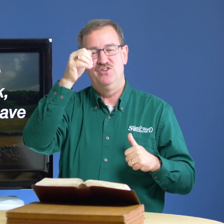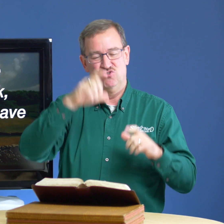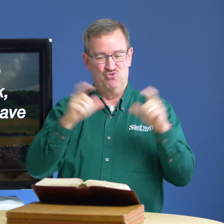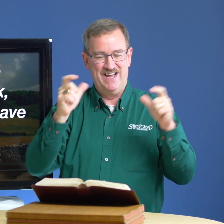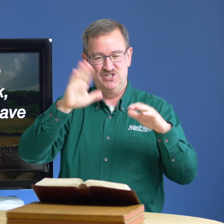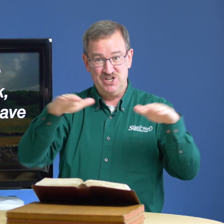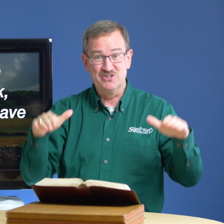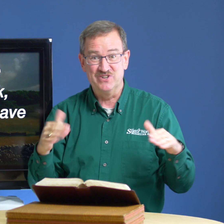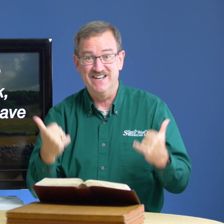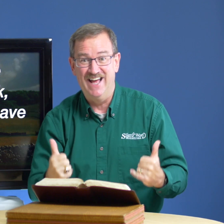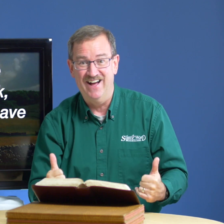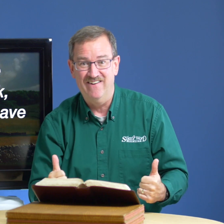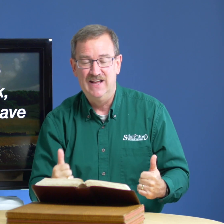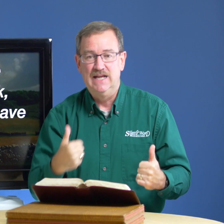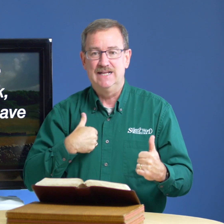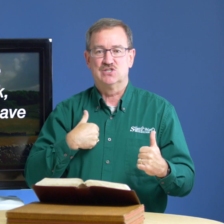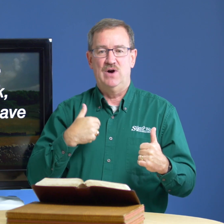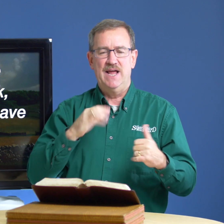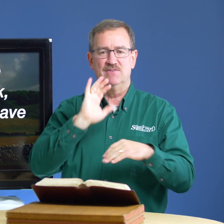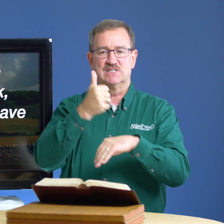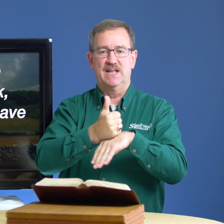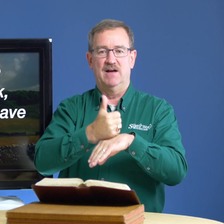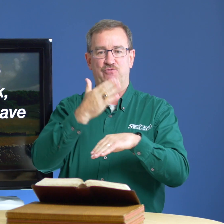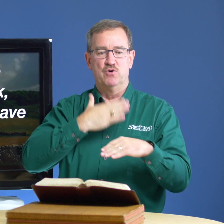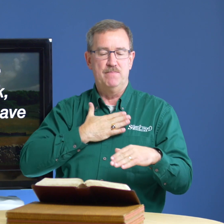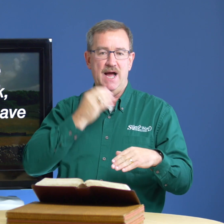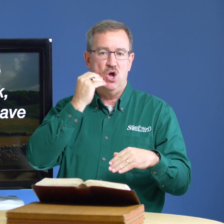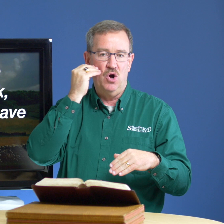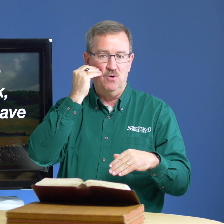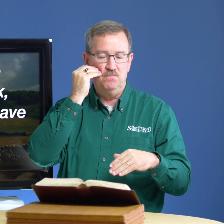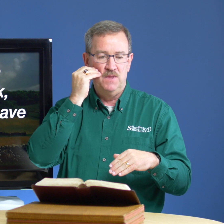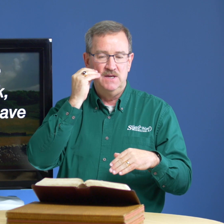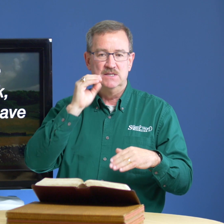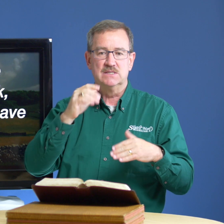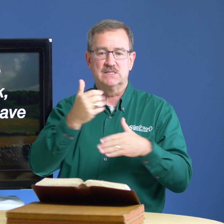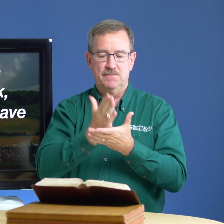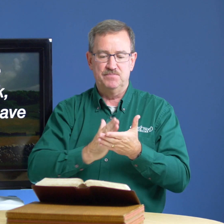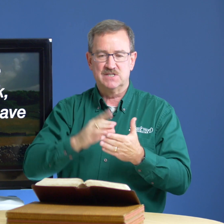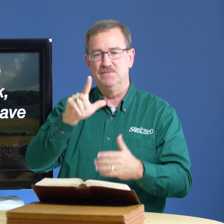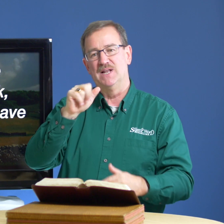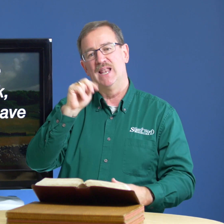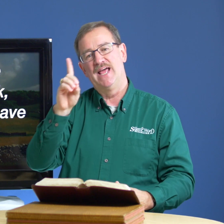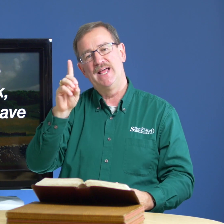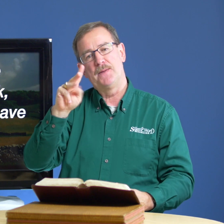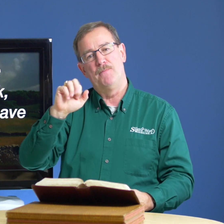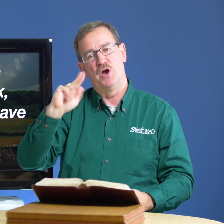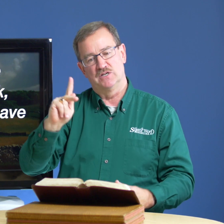grandchildren now and so i have set up for my home some some landmarks